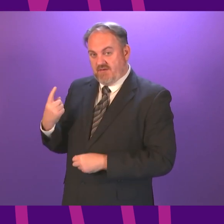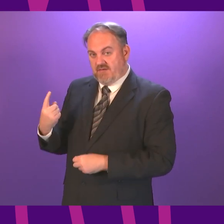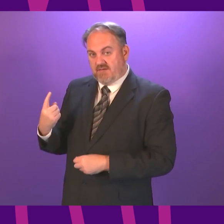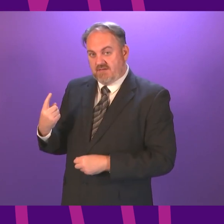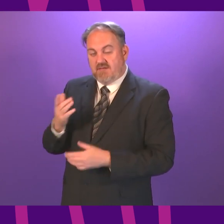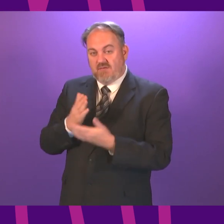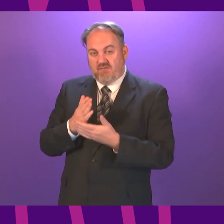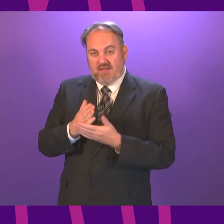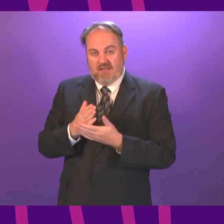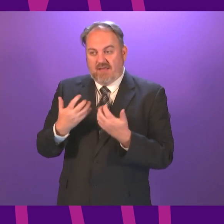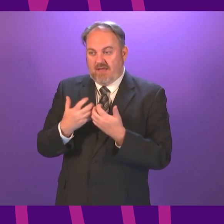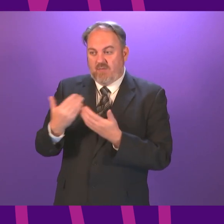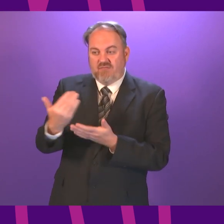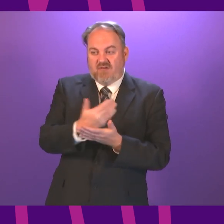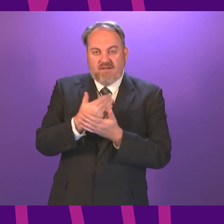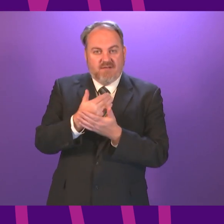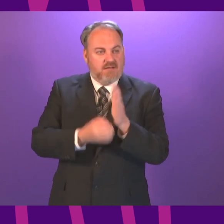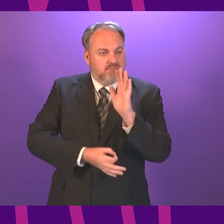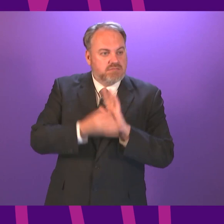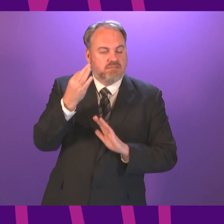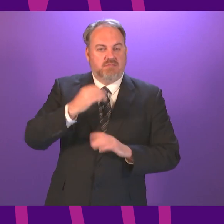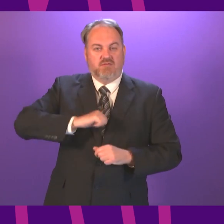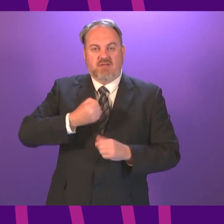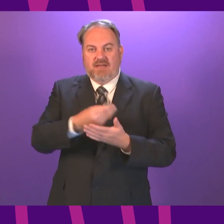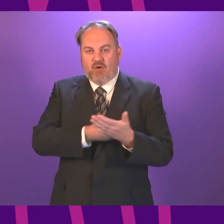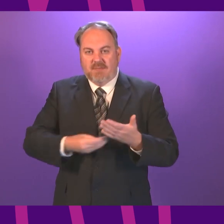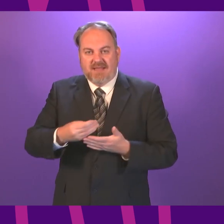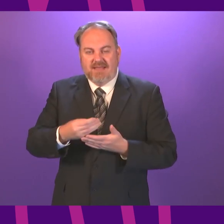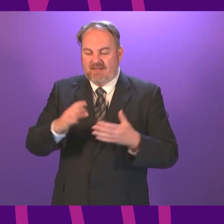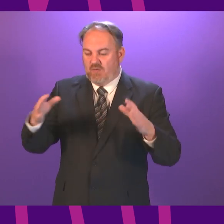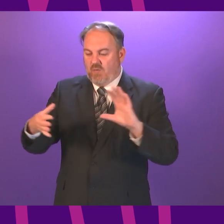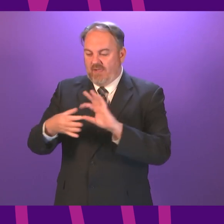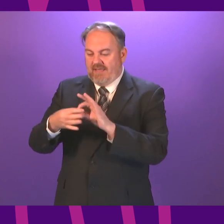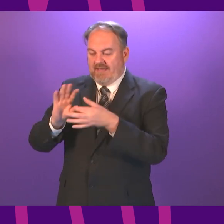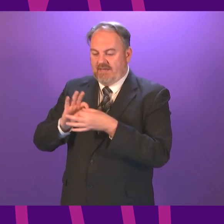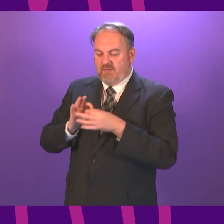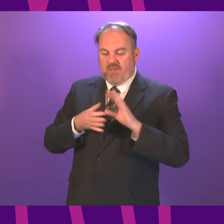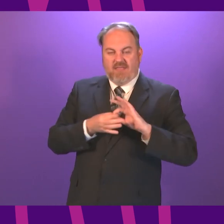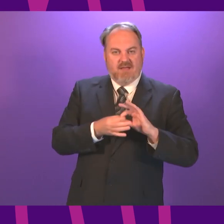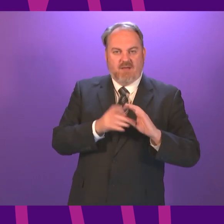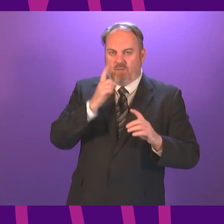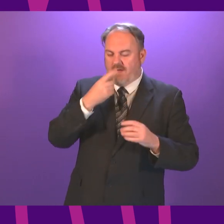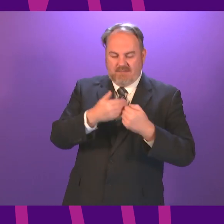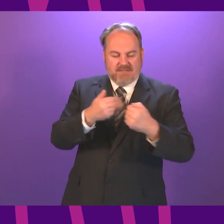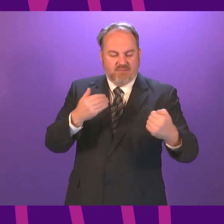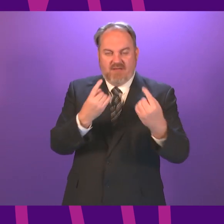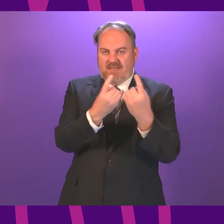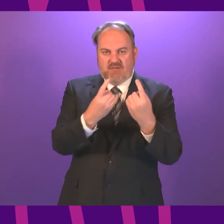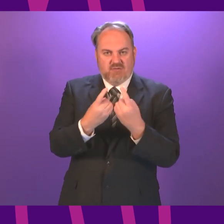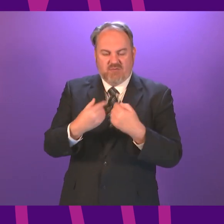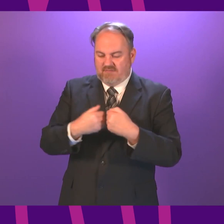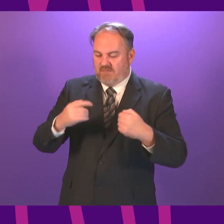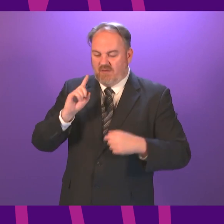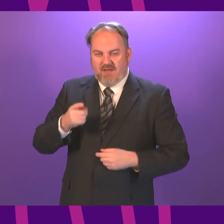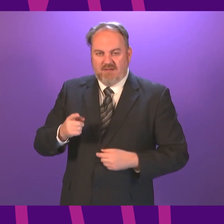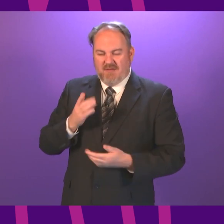and the issue of recovery and what we are recovering to are interlinked they cannot be separated I don't believe in